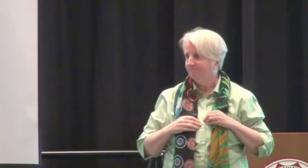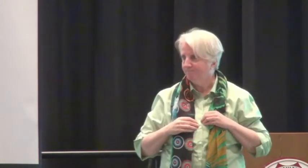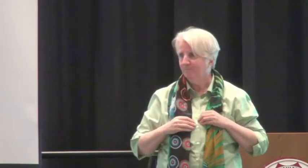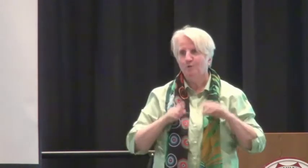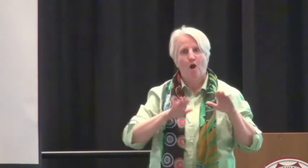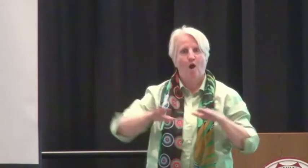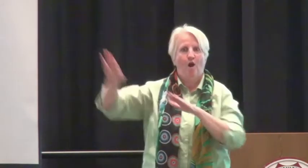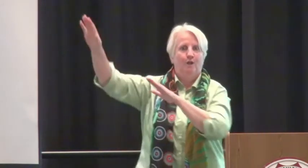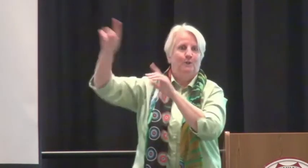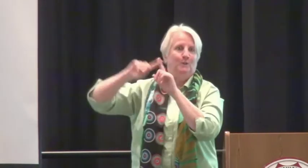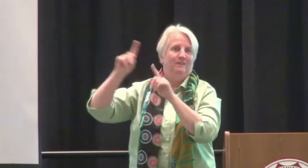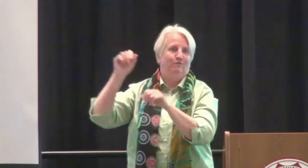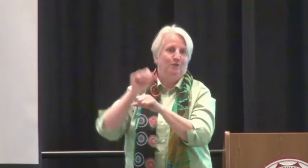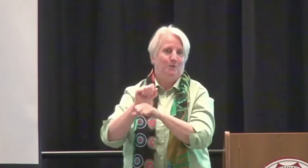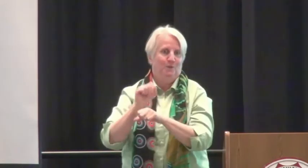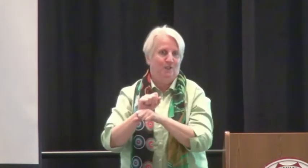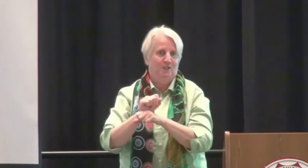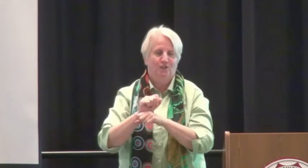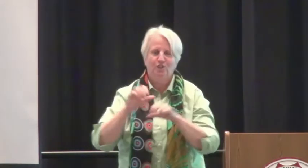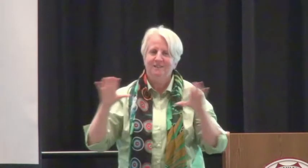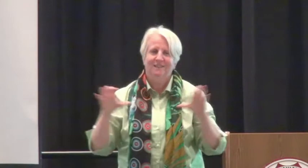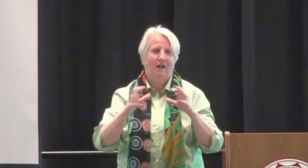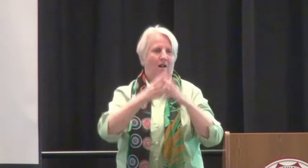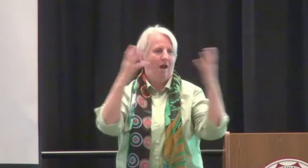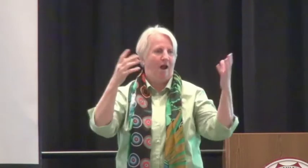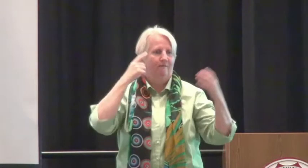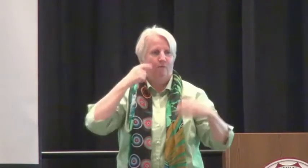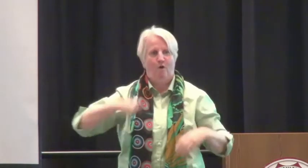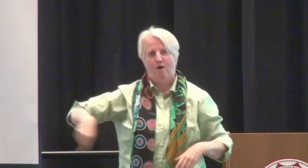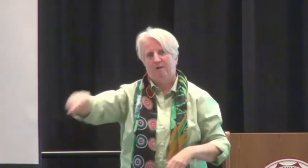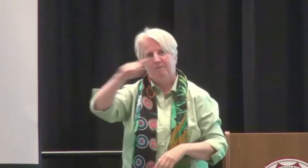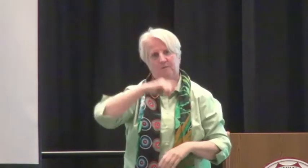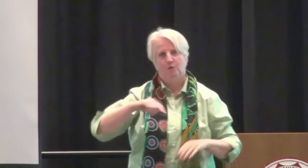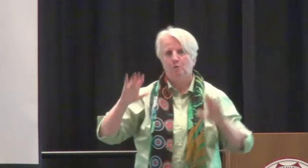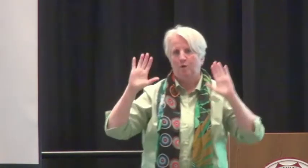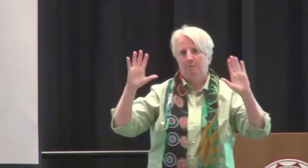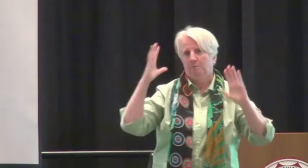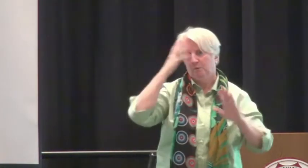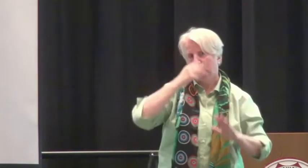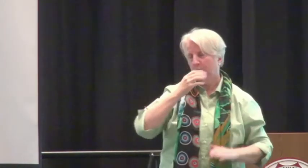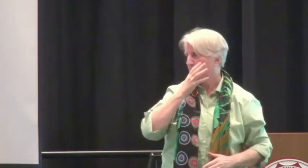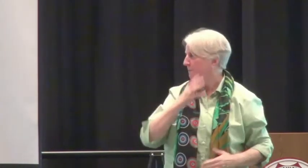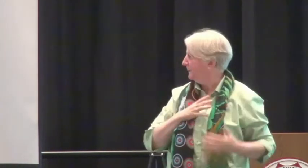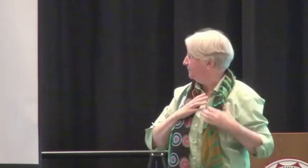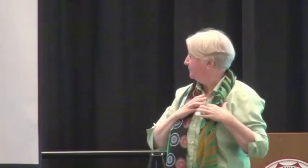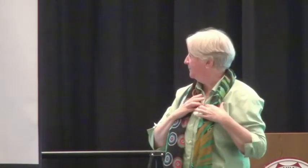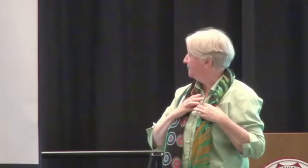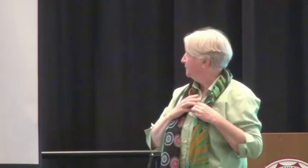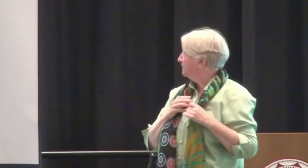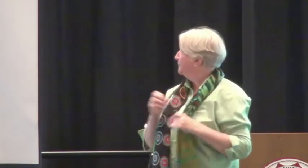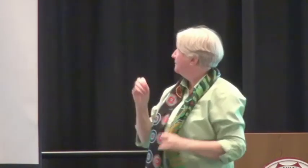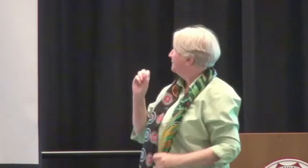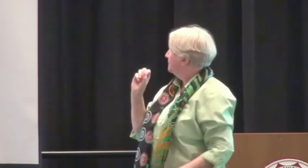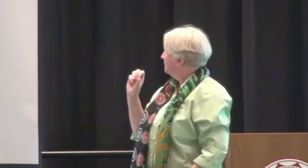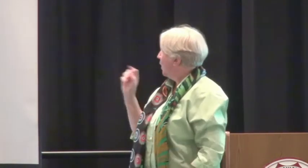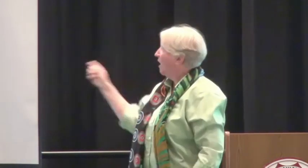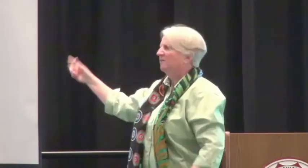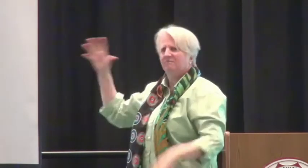We all must accept that that is the life's path, and Roxanne is a beautiful woman,